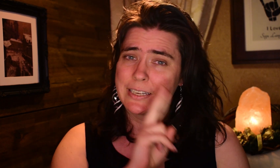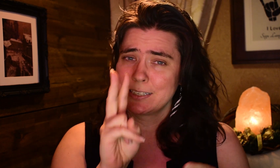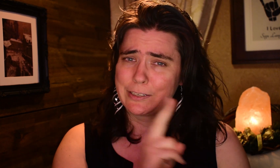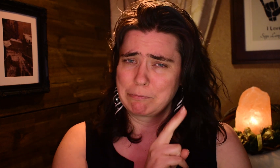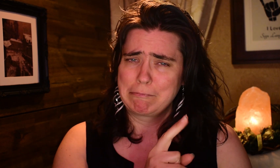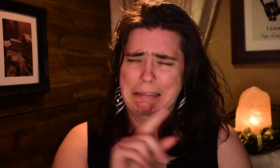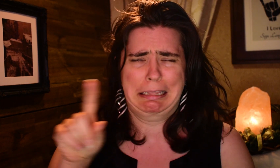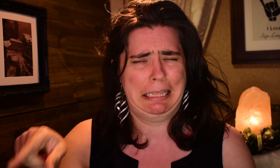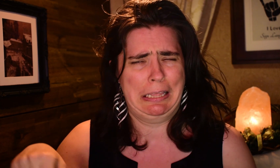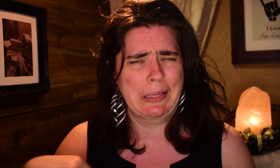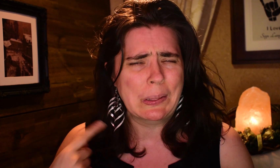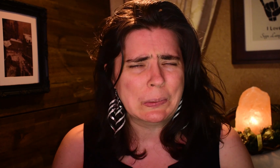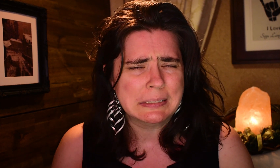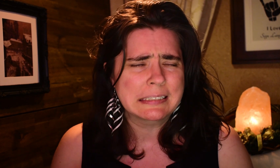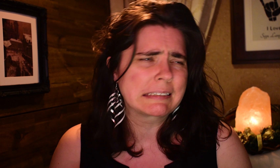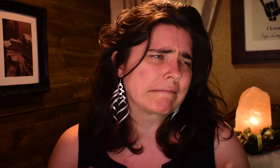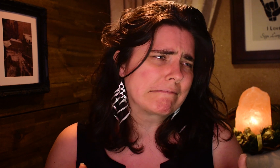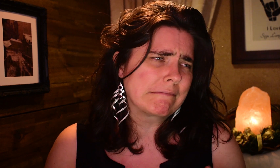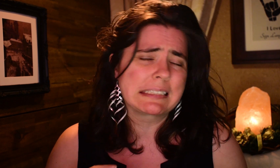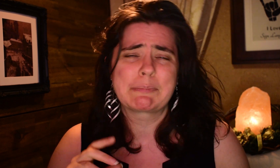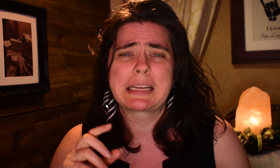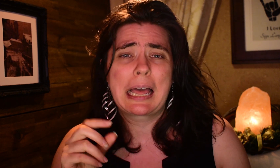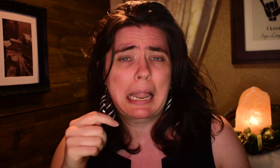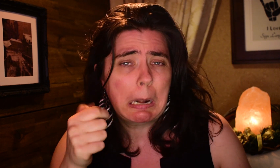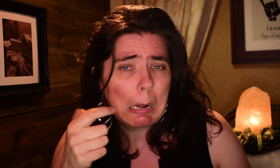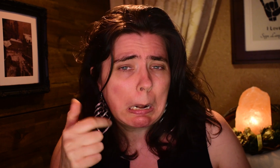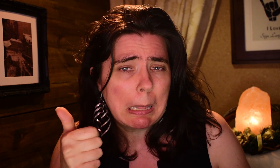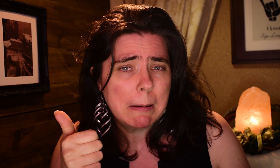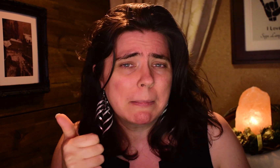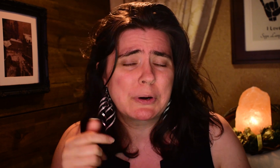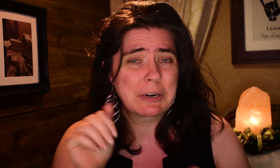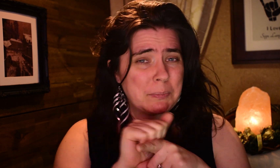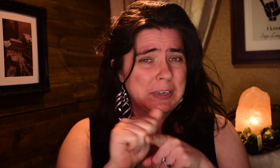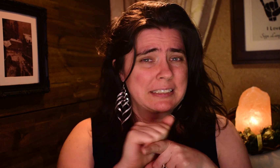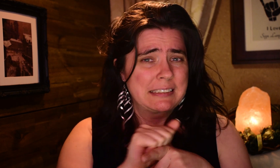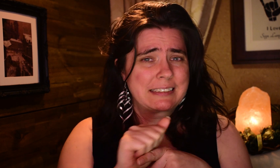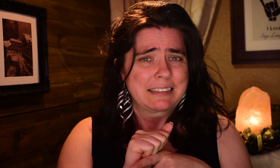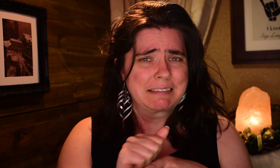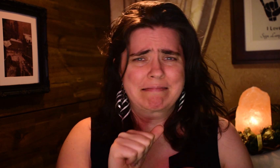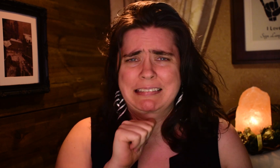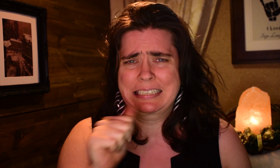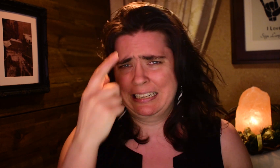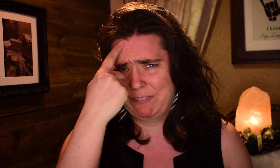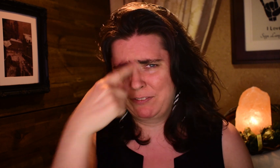My videos, they're only maybe a little bit of practice,